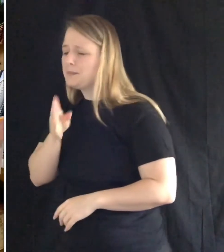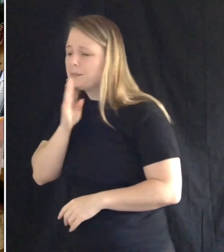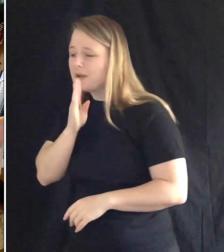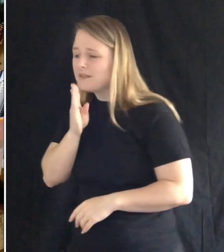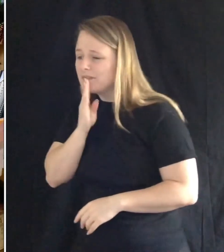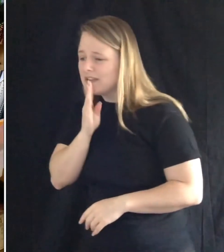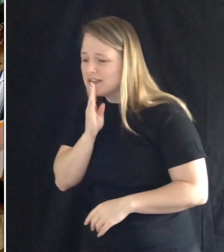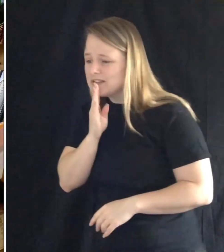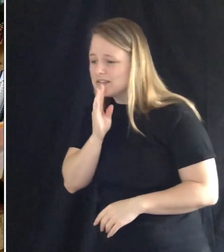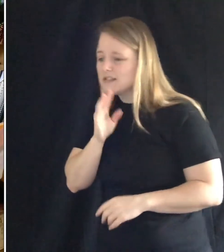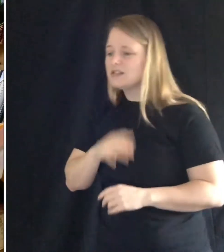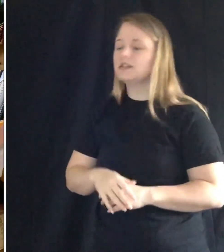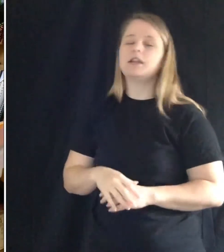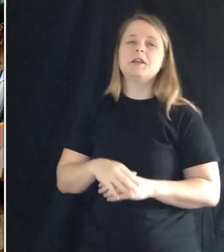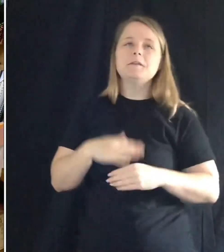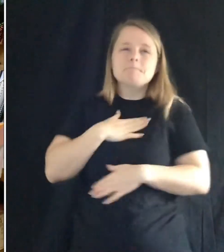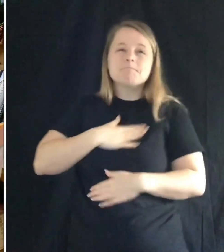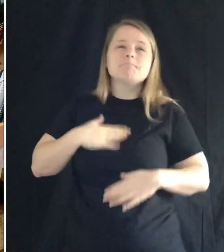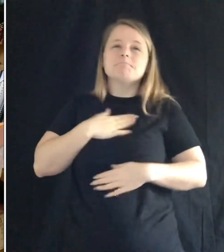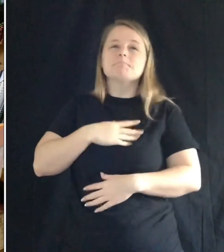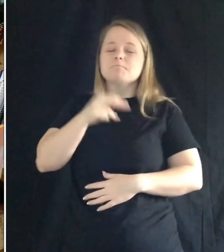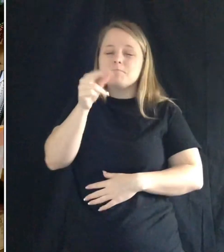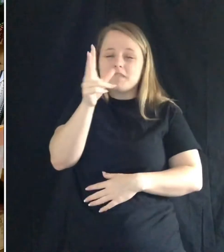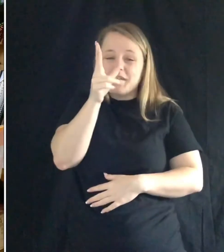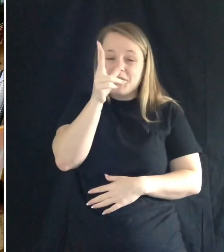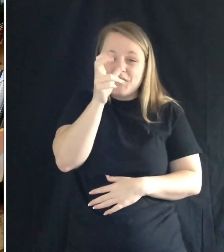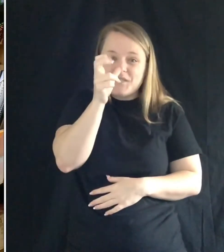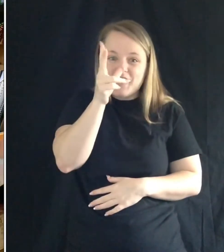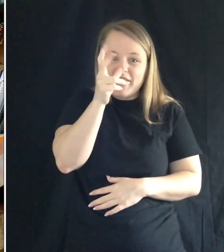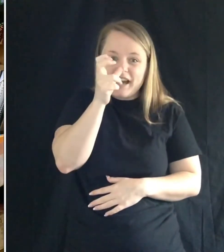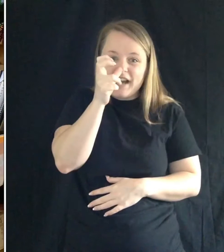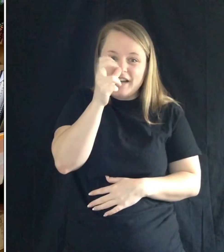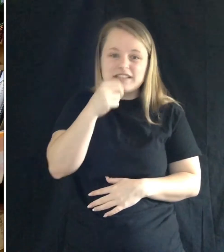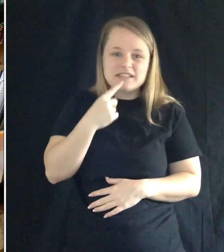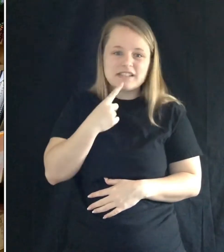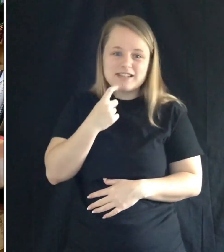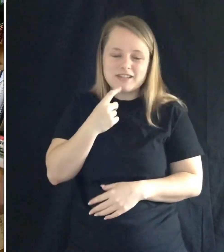Yum! said Froggy. Home flies and ketchup.